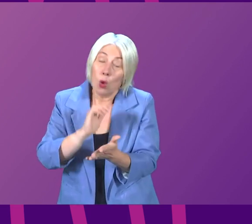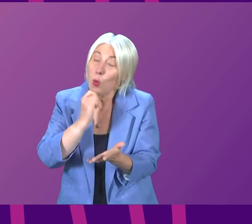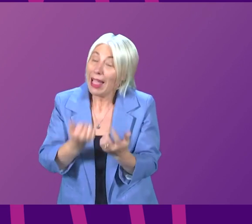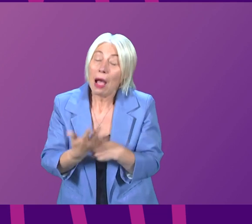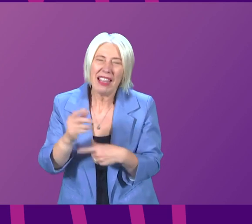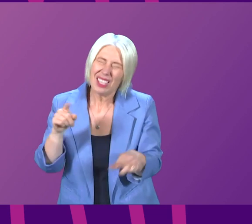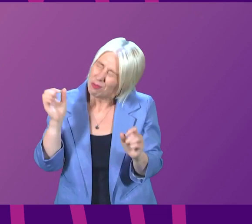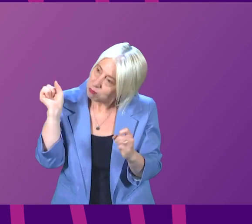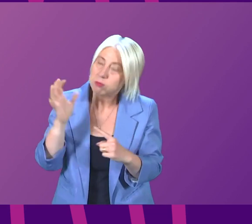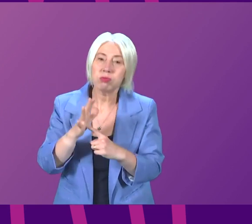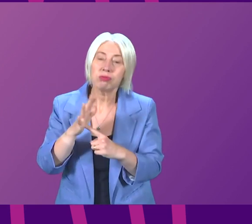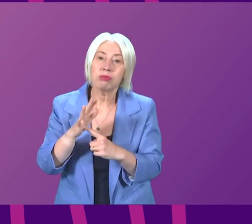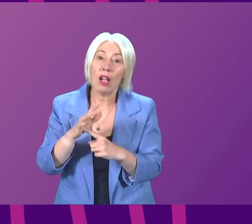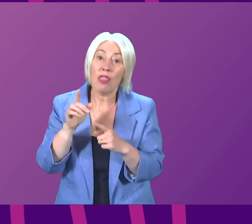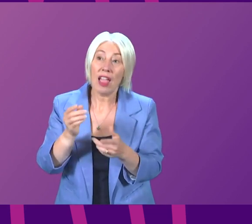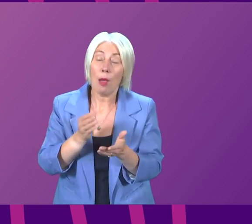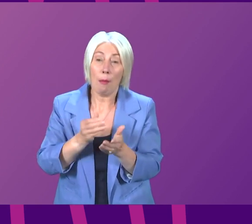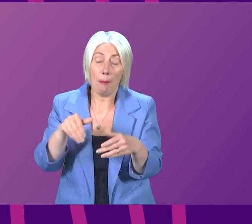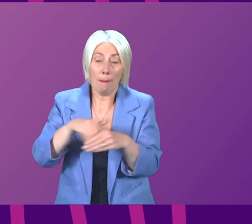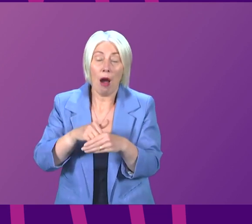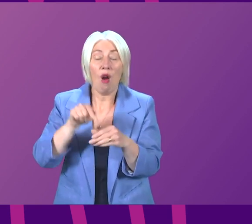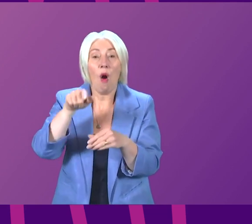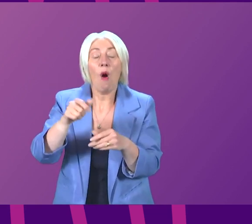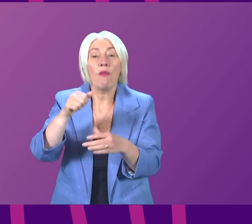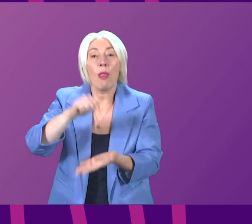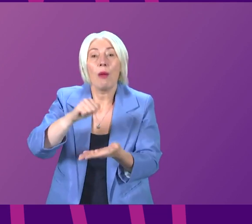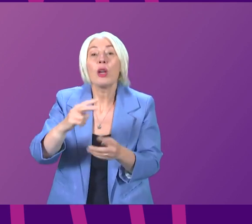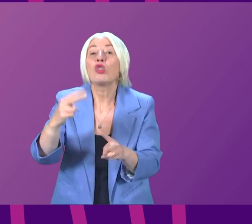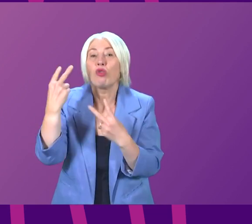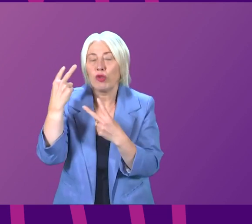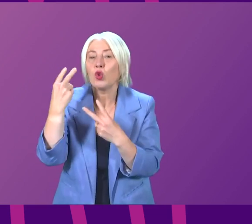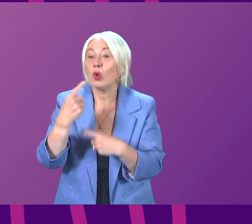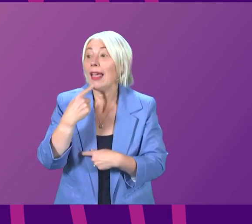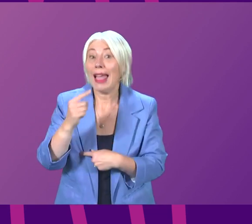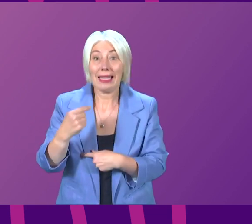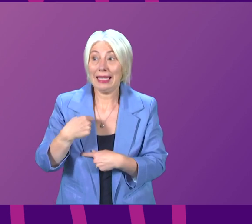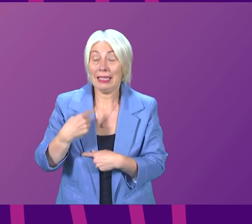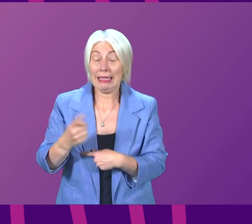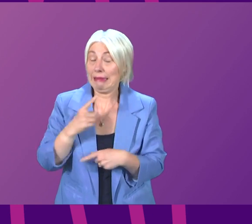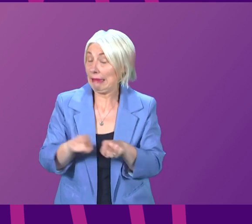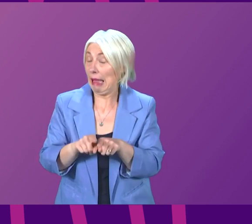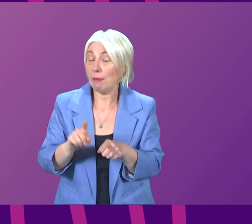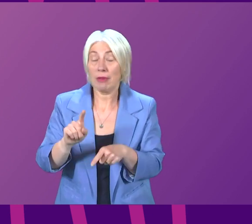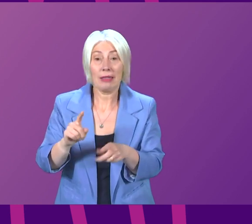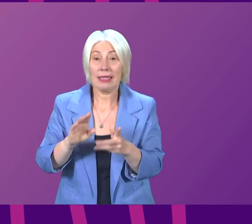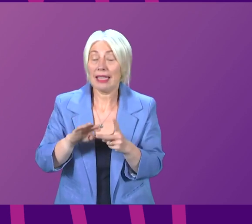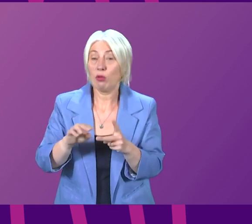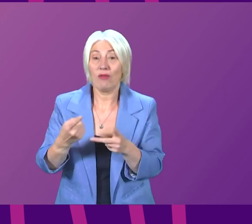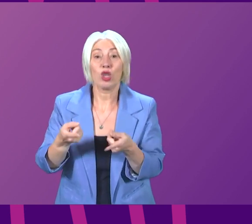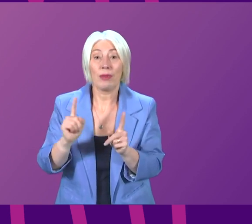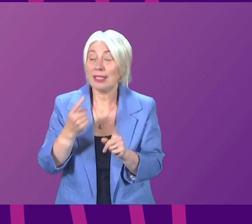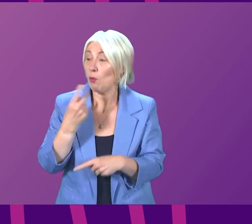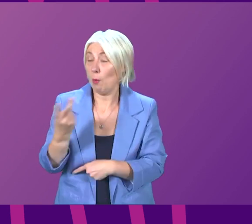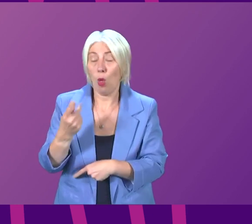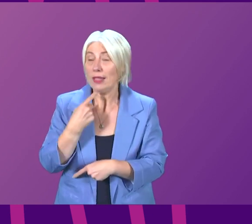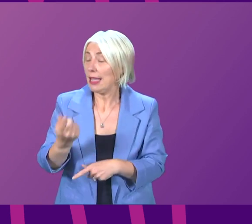essential that it is done in the context of that budget review. I set out, very starkly, as did the Deputy First Minister yesterday, the realities of